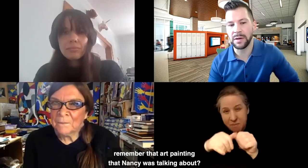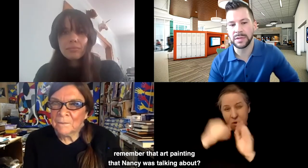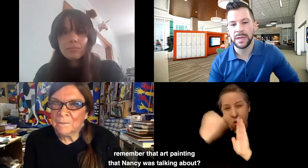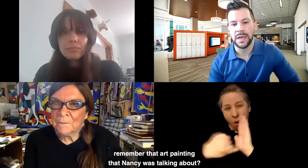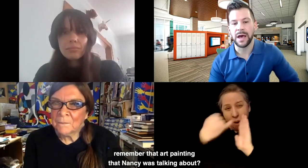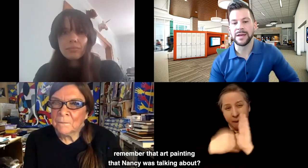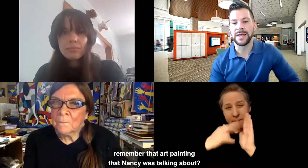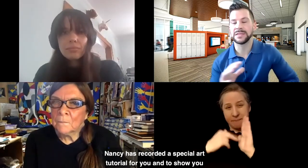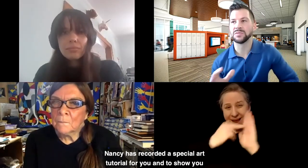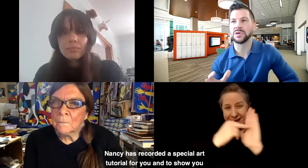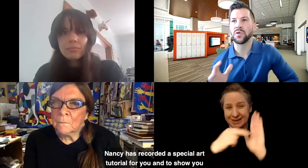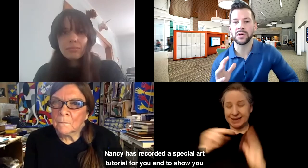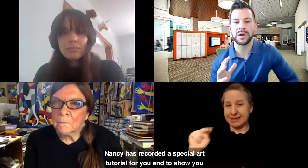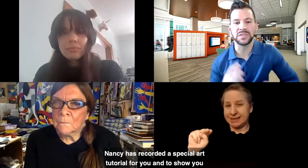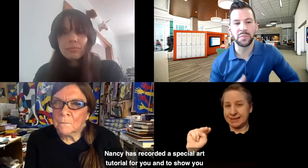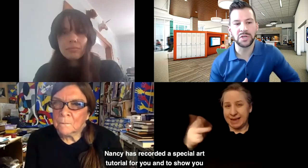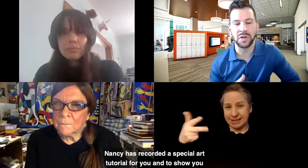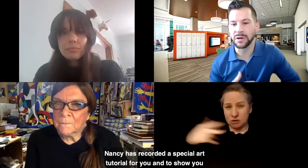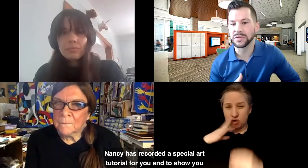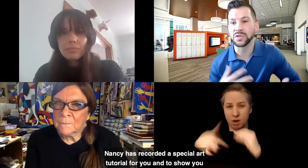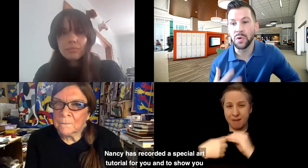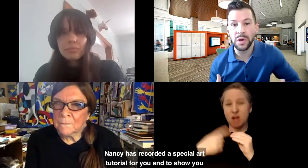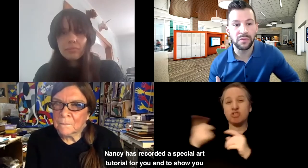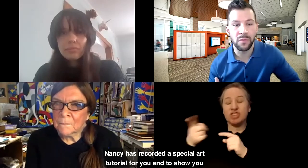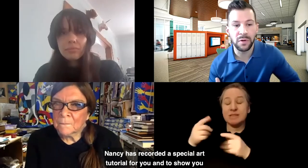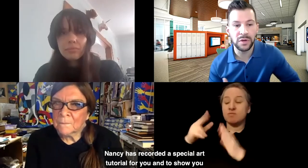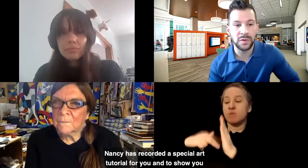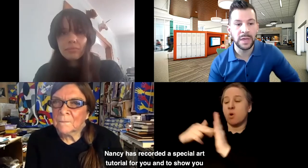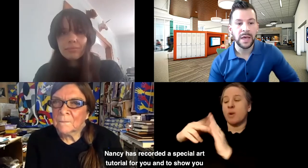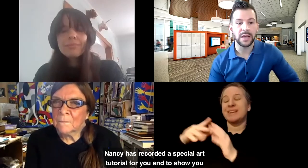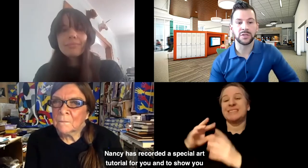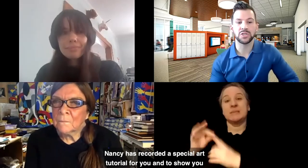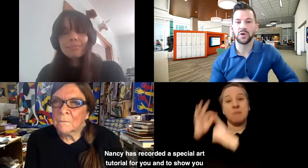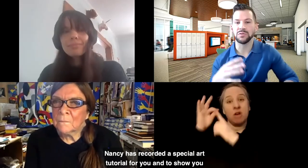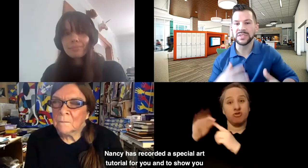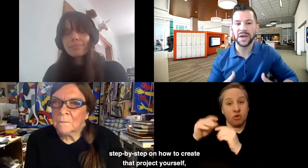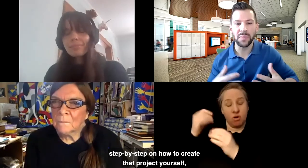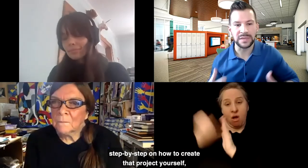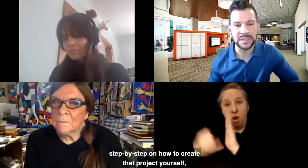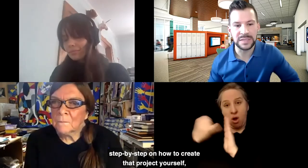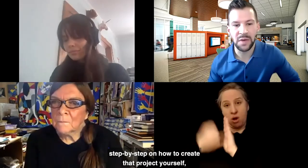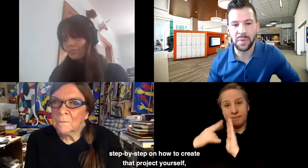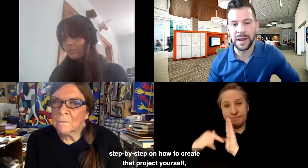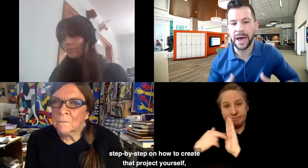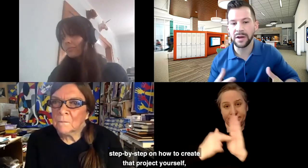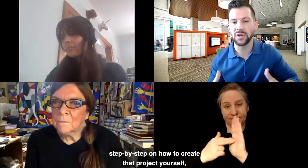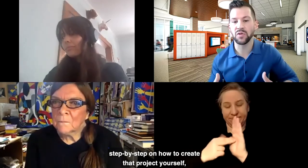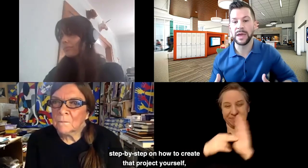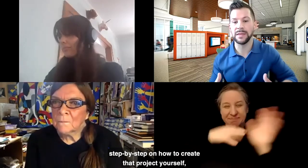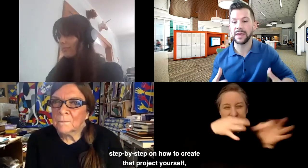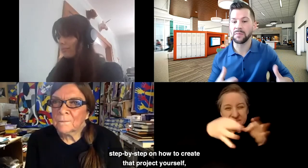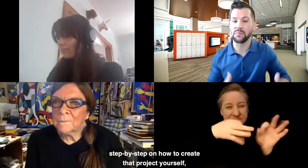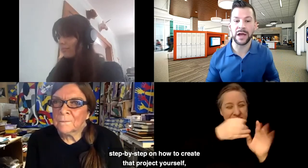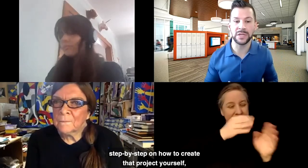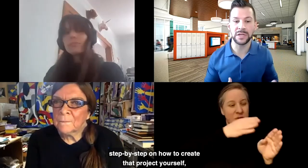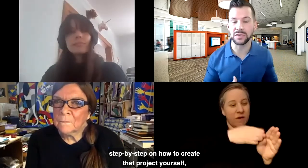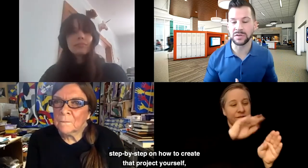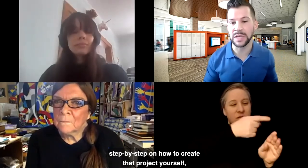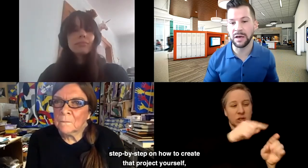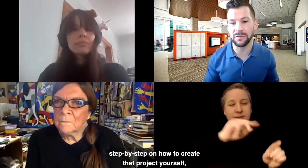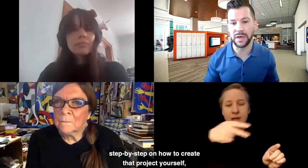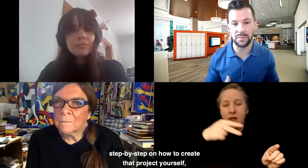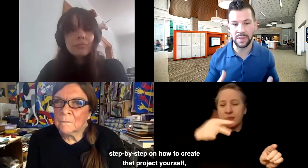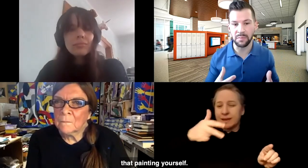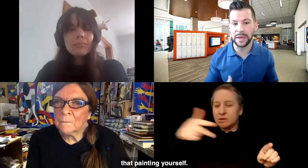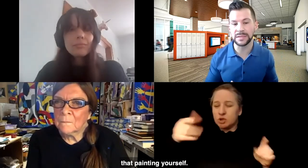talking about? Uh, Nancy's recorded a special art tutorial for you to show you step-by-step on how to create that project